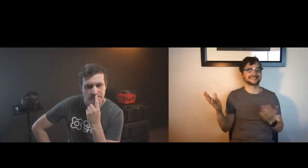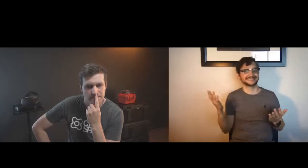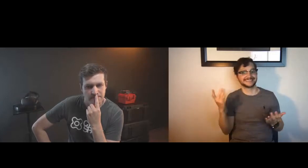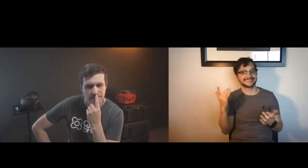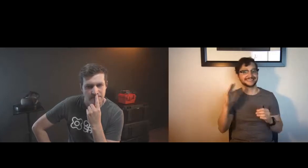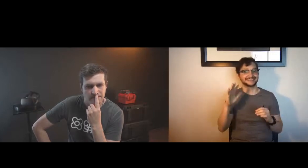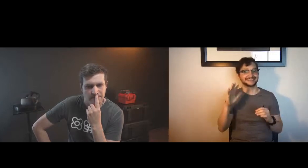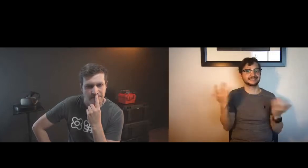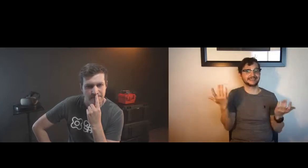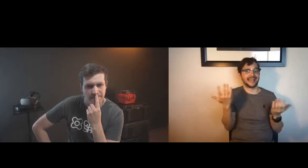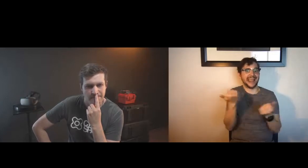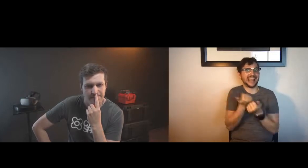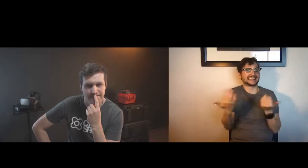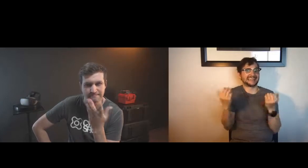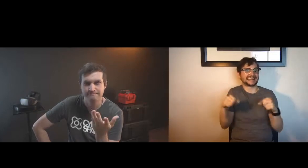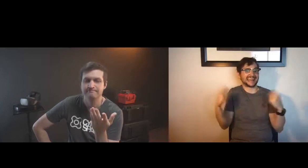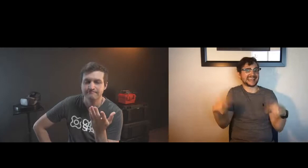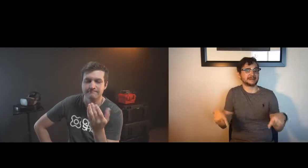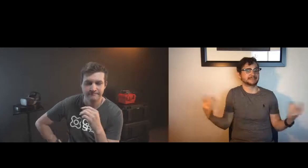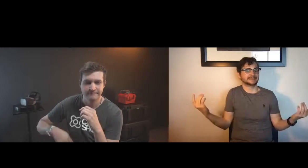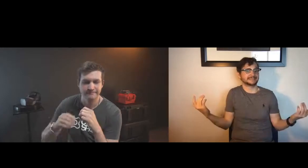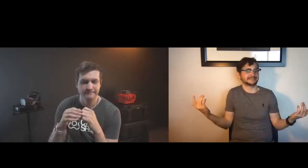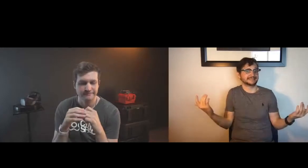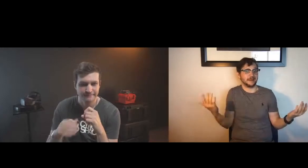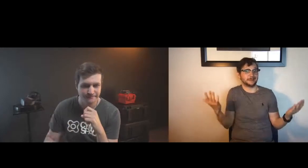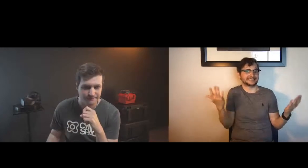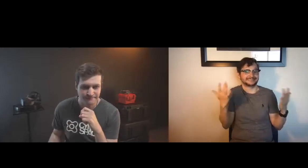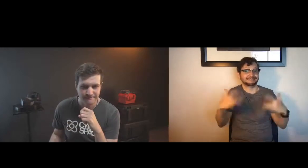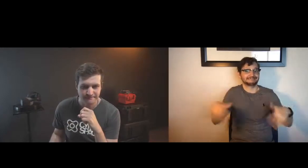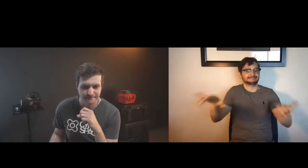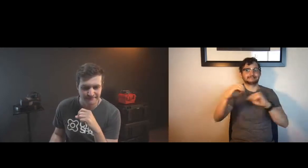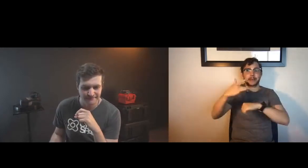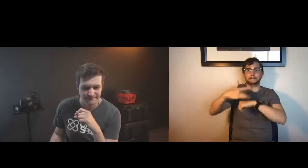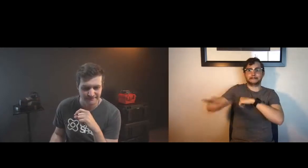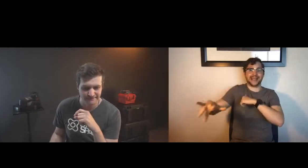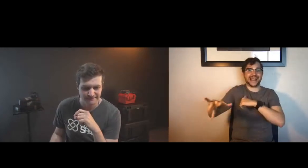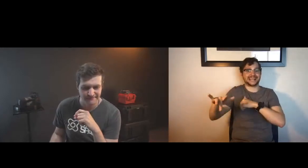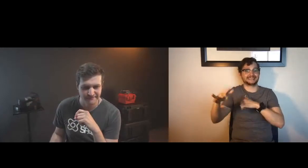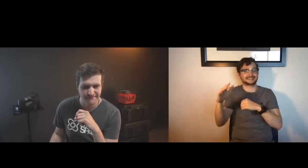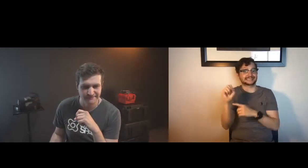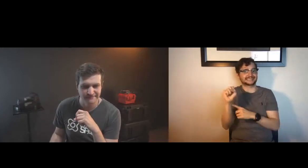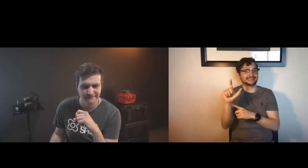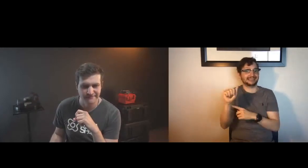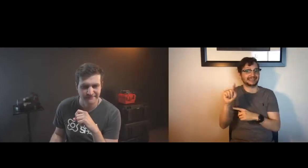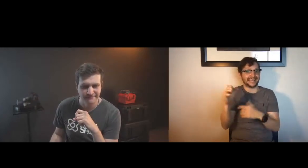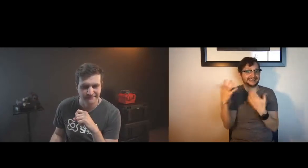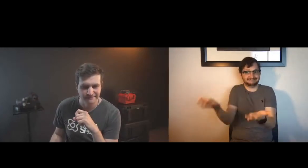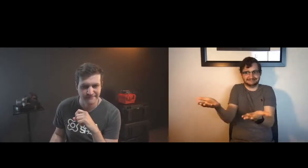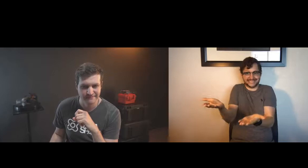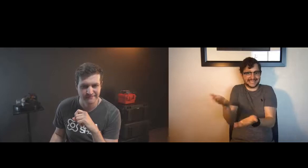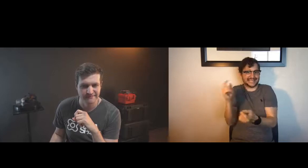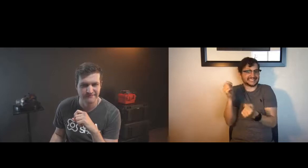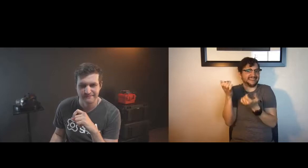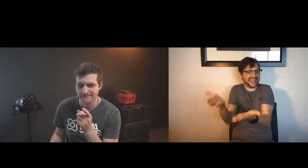it as the wild west at the moment anyway because at the moment anything can happen it's sort of a blank